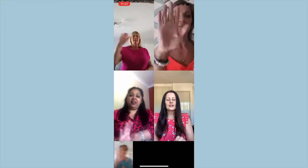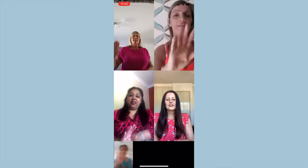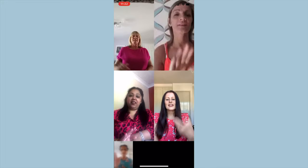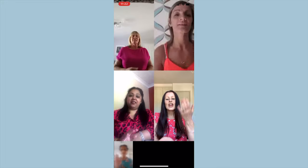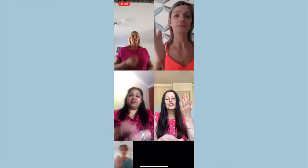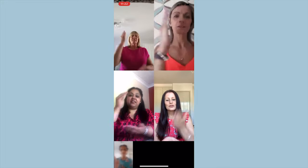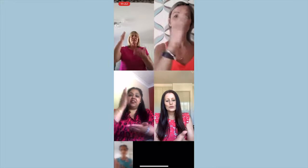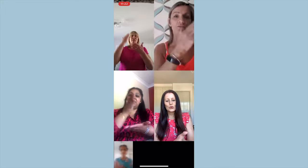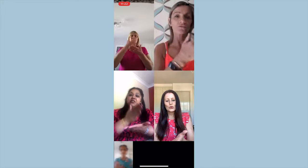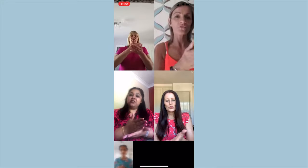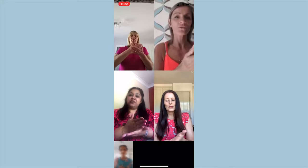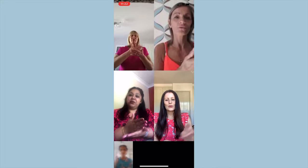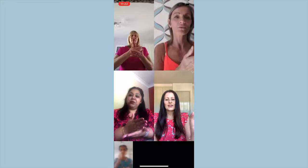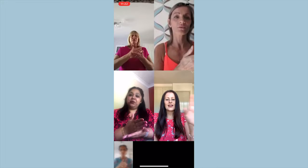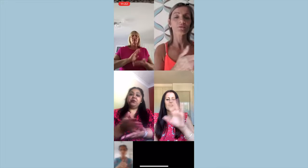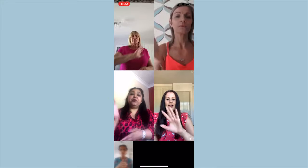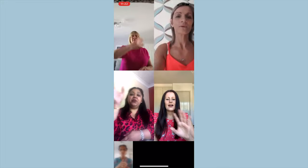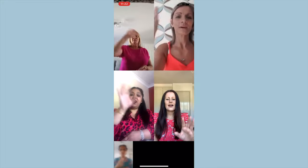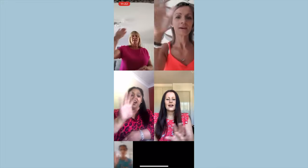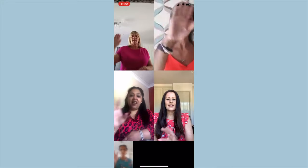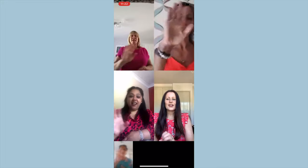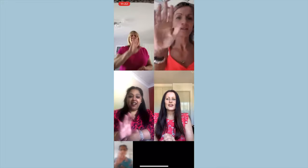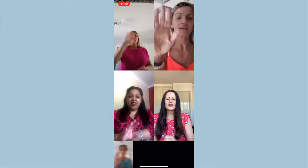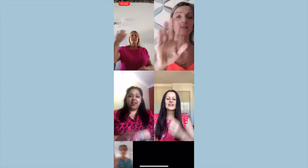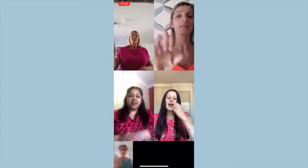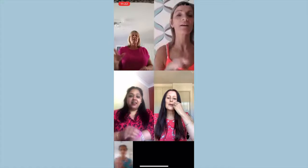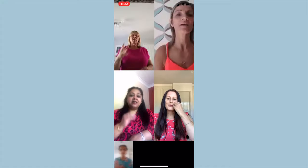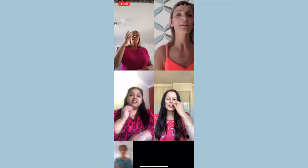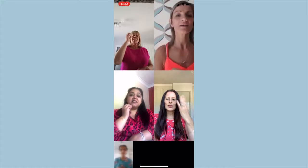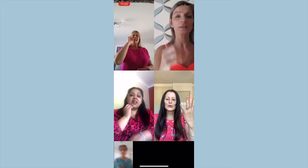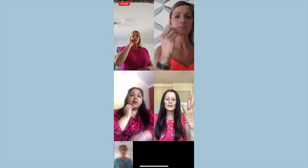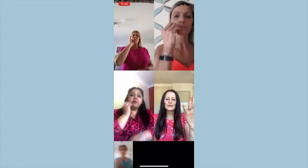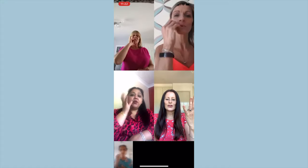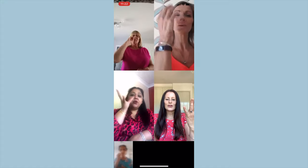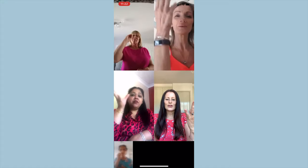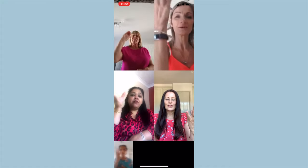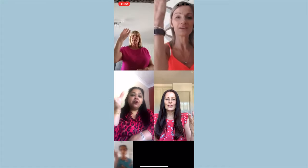True colors colors Are beautiful